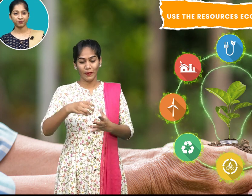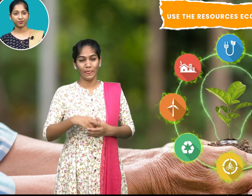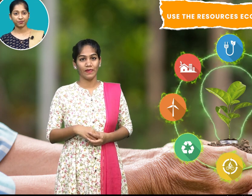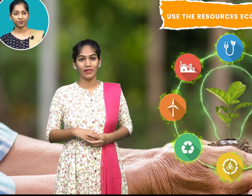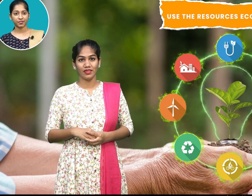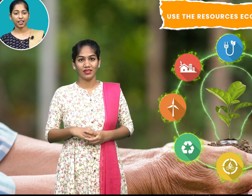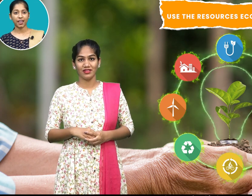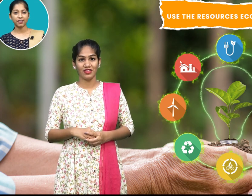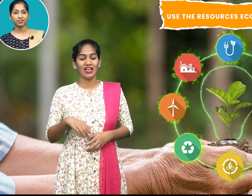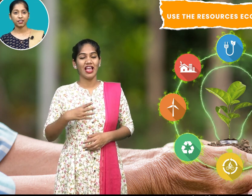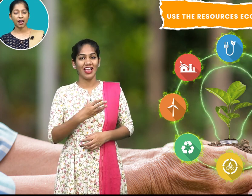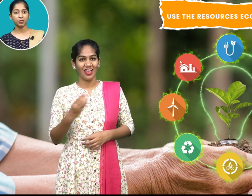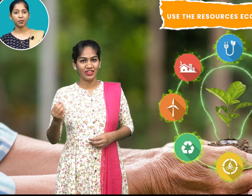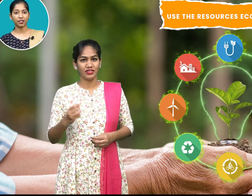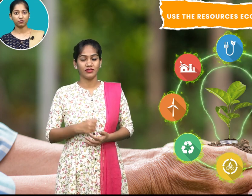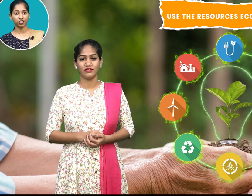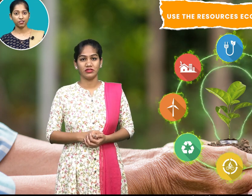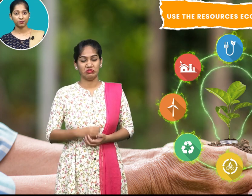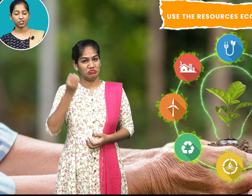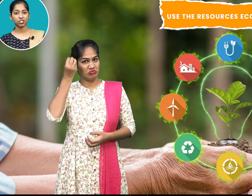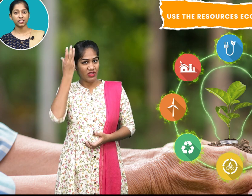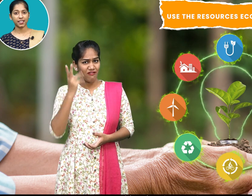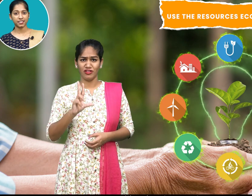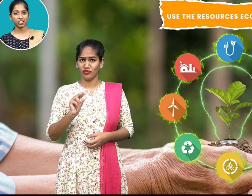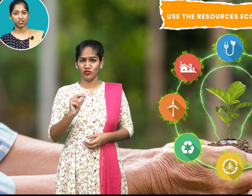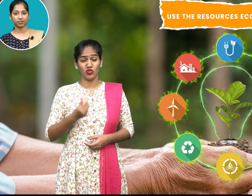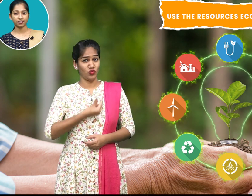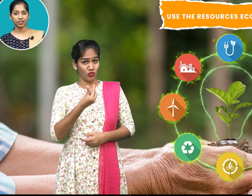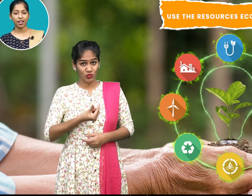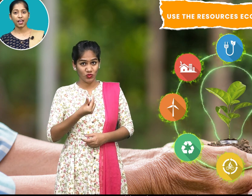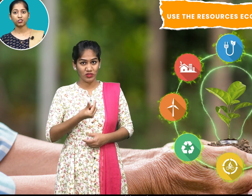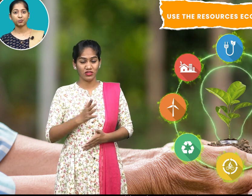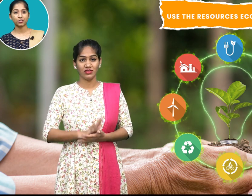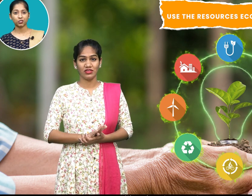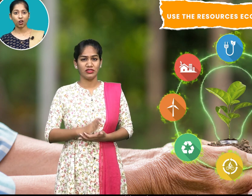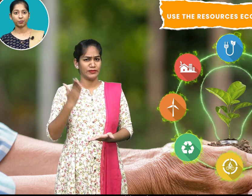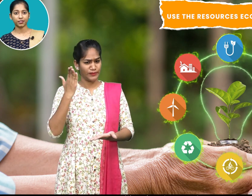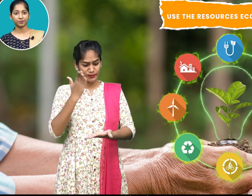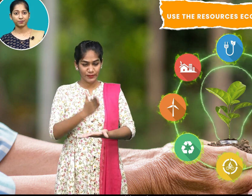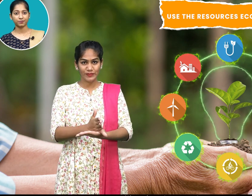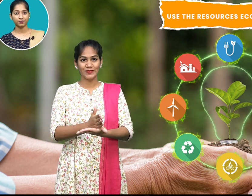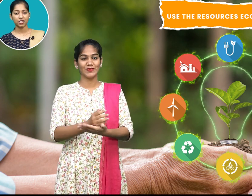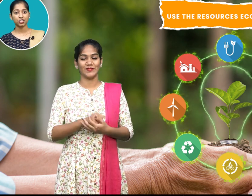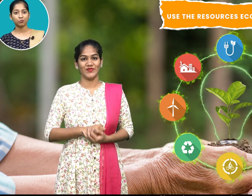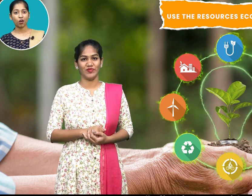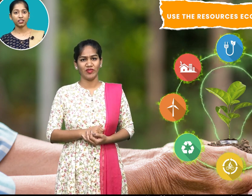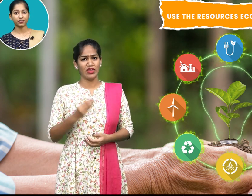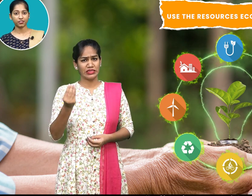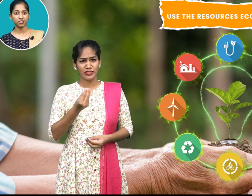and unmindful utilization has to be stopped small effort